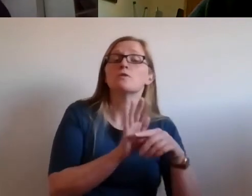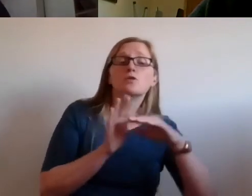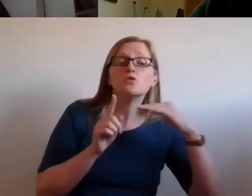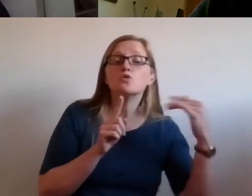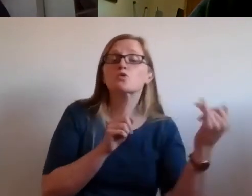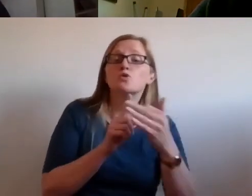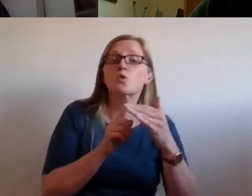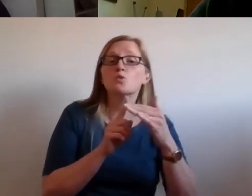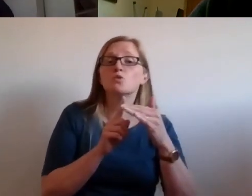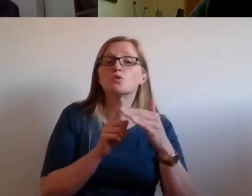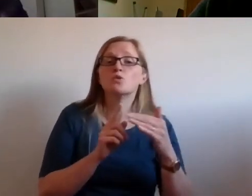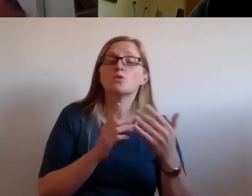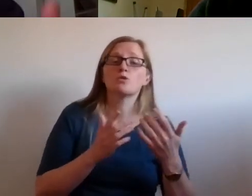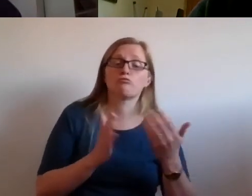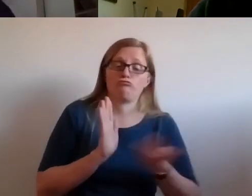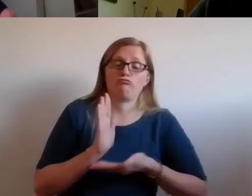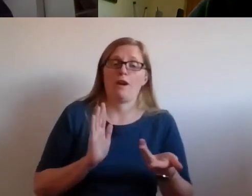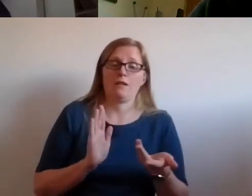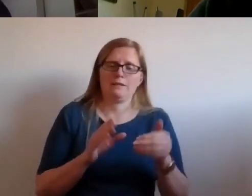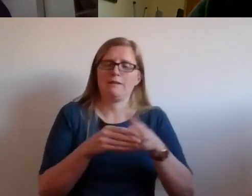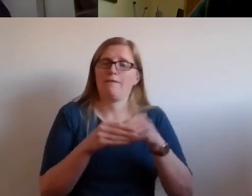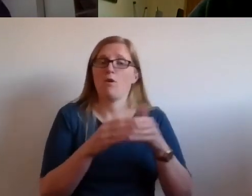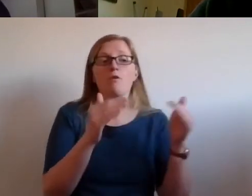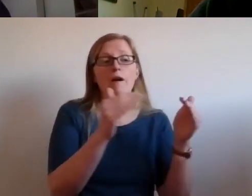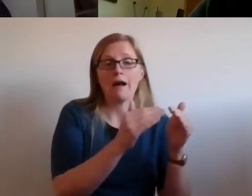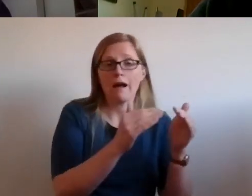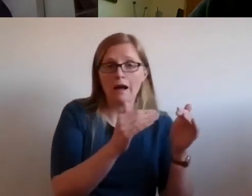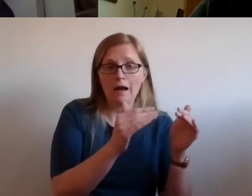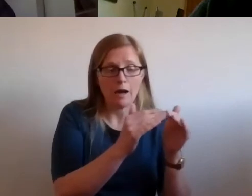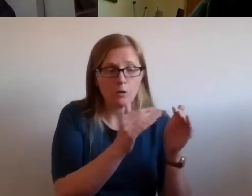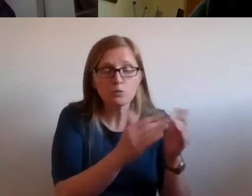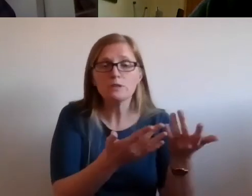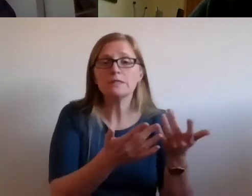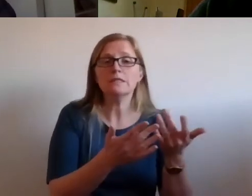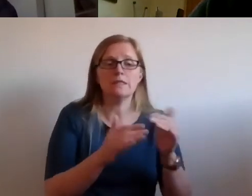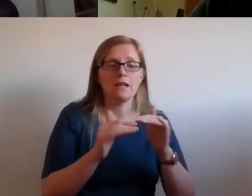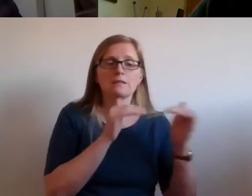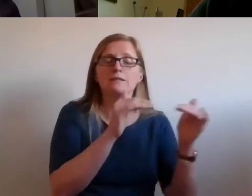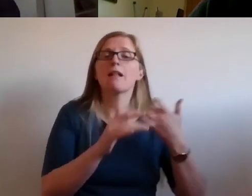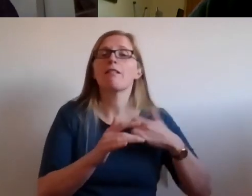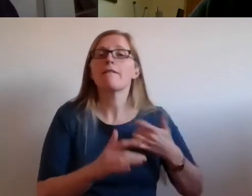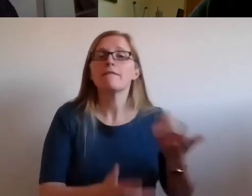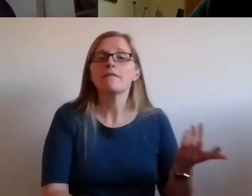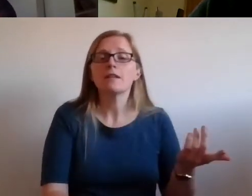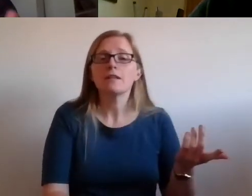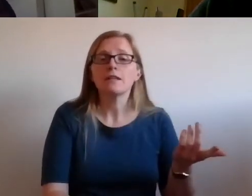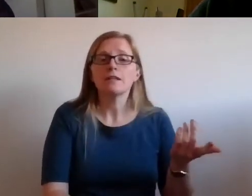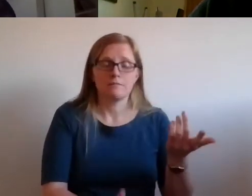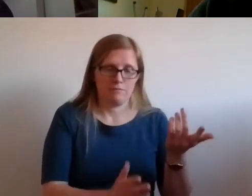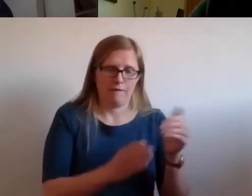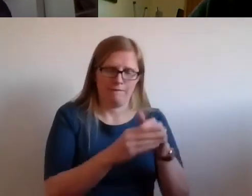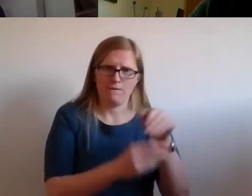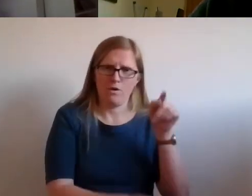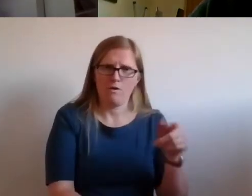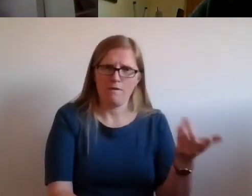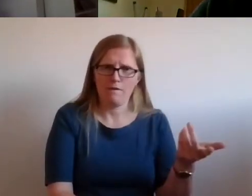is the right to adequate standard of living, within which there is right to adequate housing as one of the sort of conditions of being